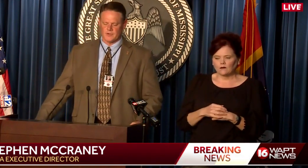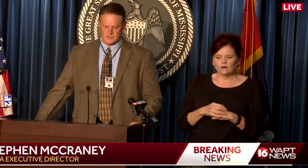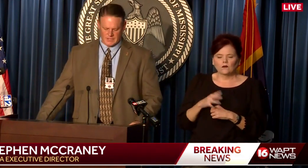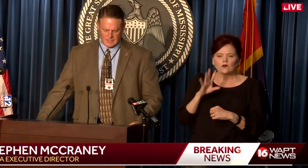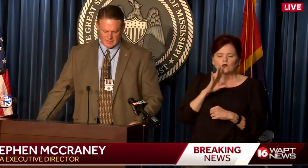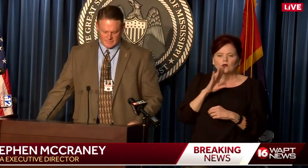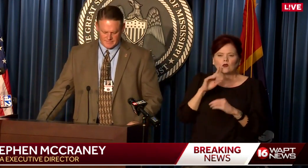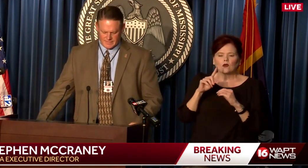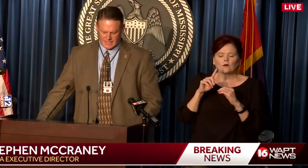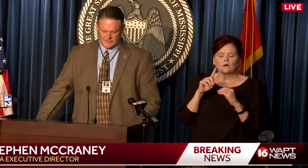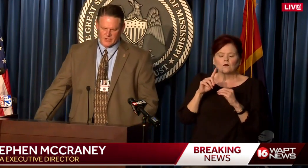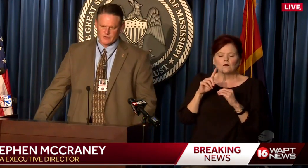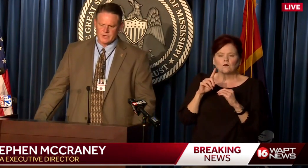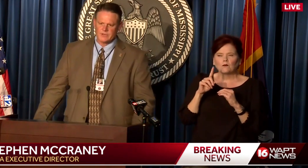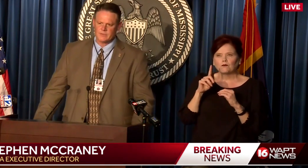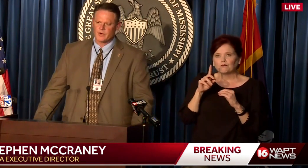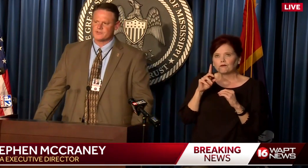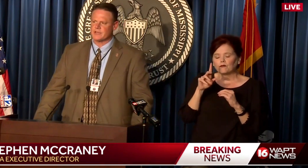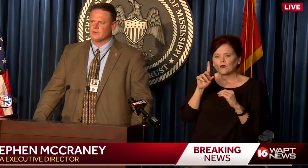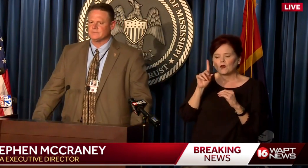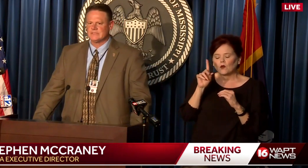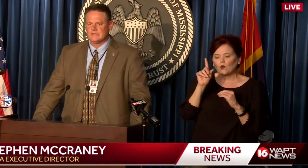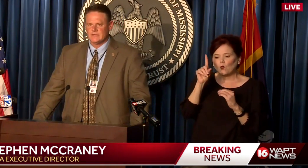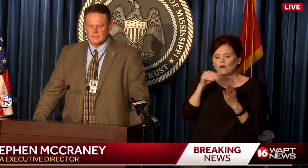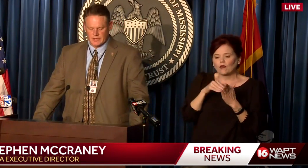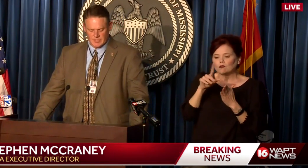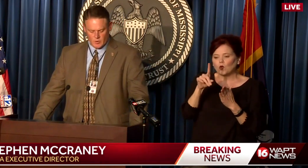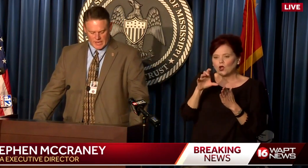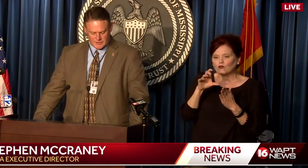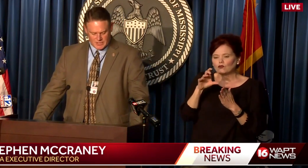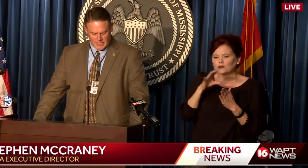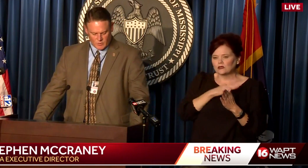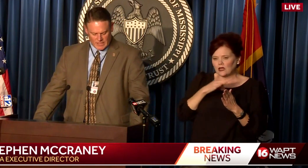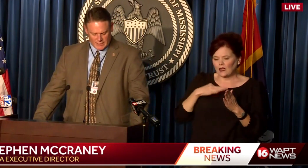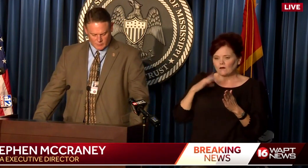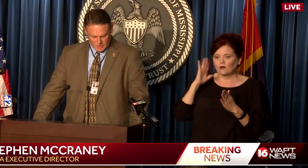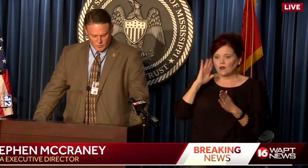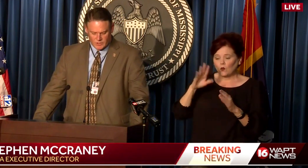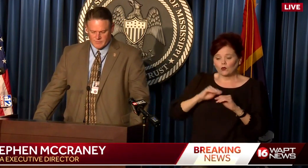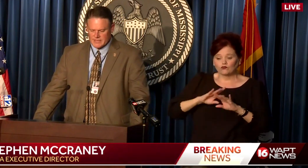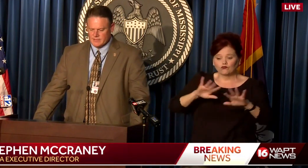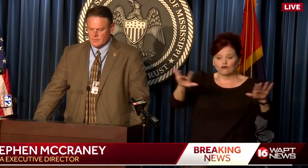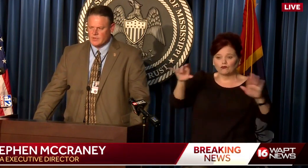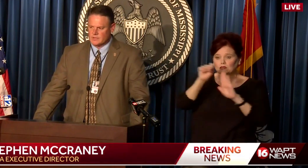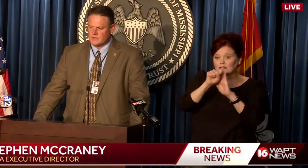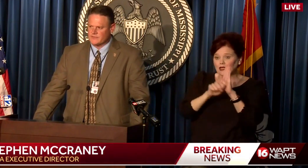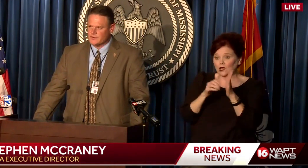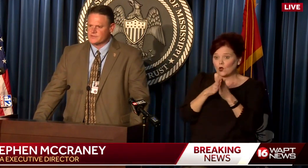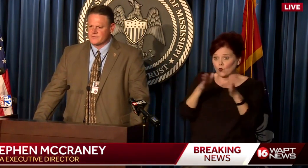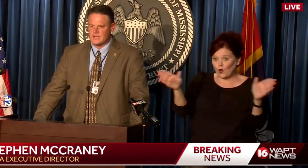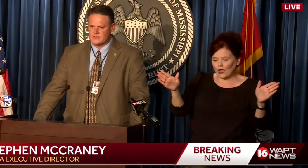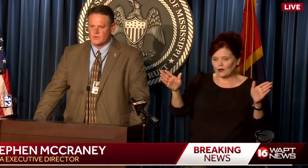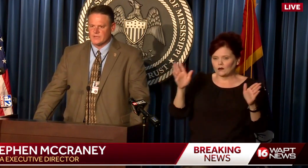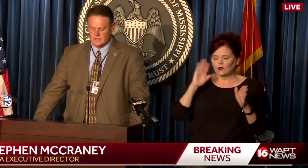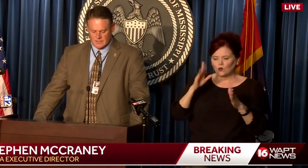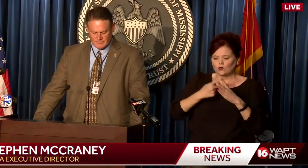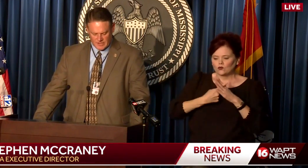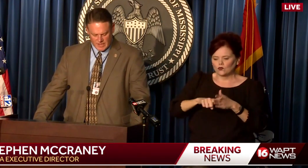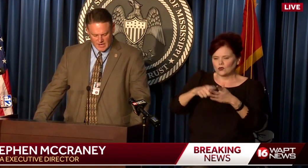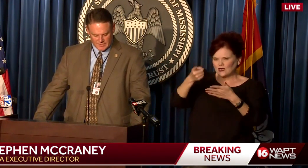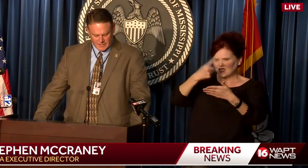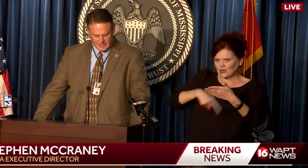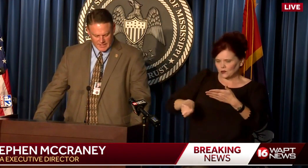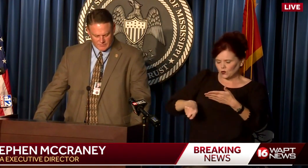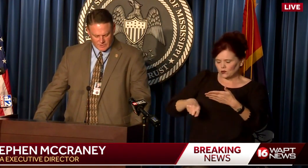talking almost 1,100 personnel that'll be going out statewide, and we will make the mark of the first of next week.